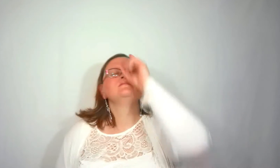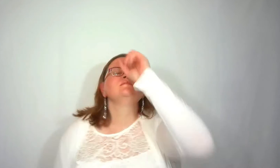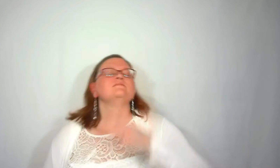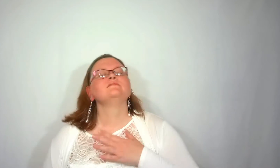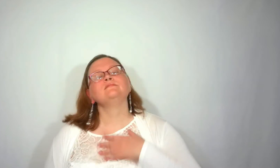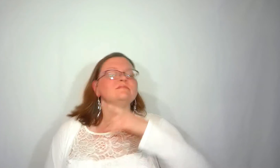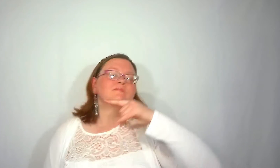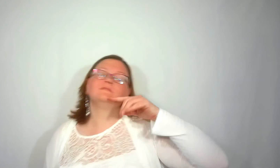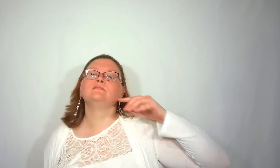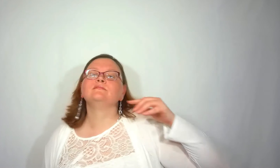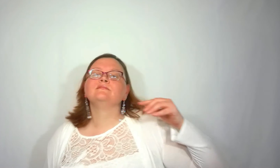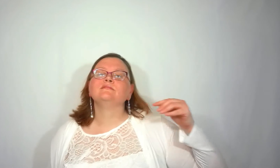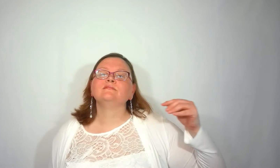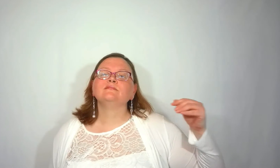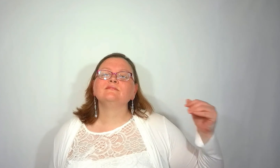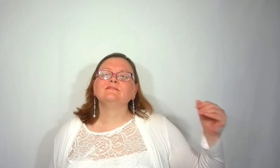gonna know my name